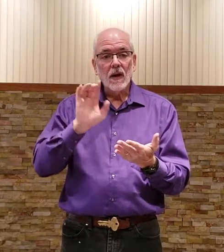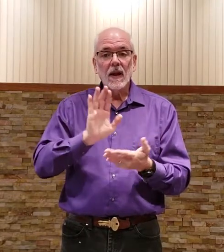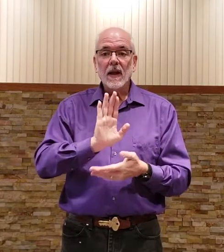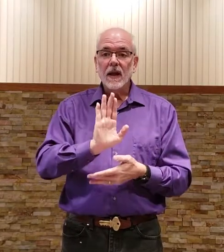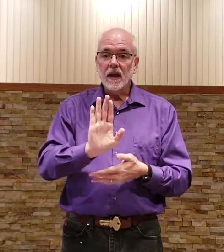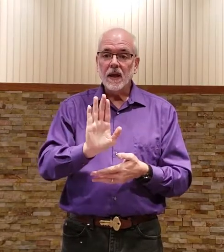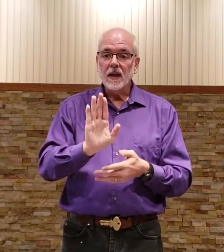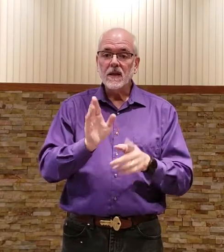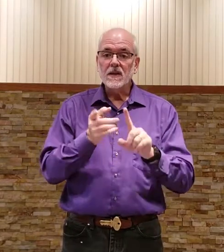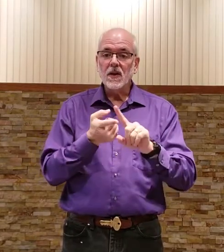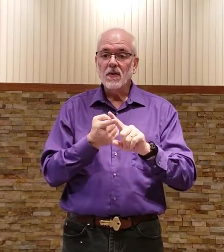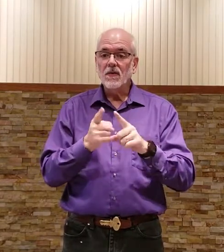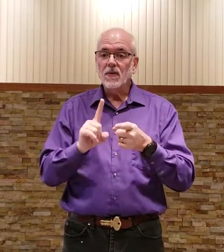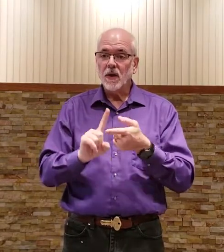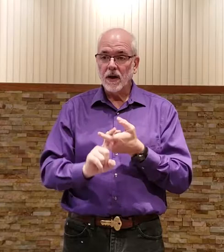for his friend